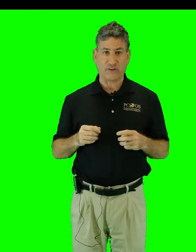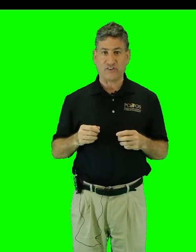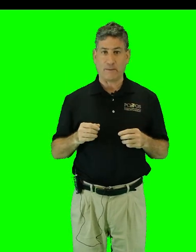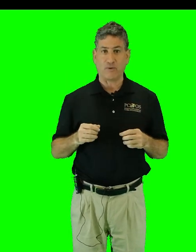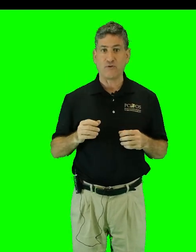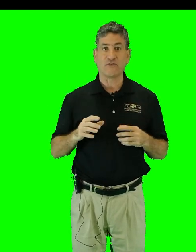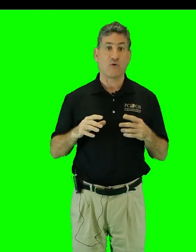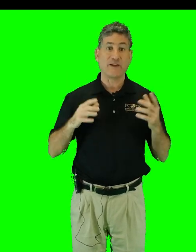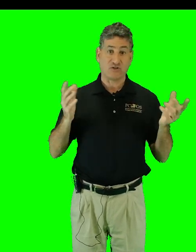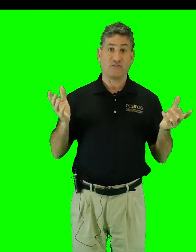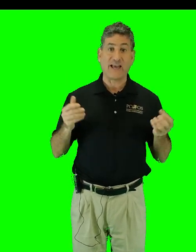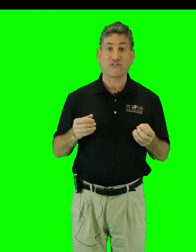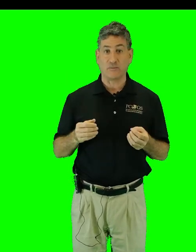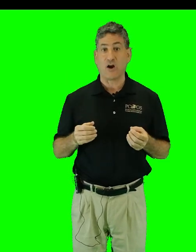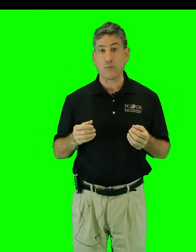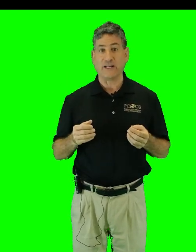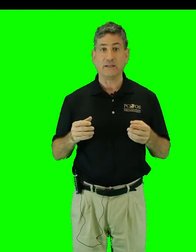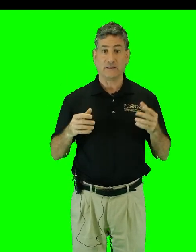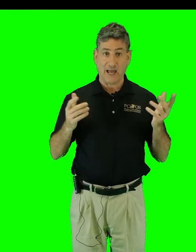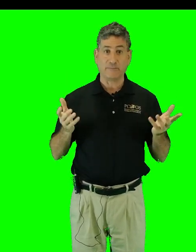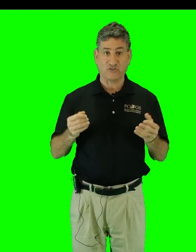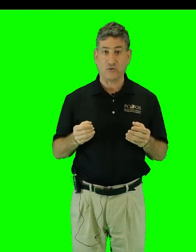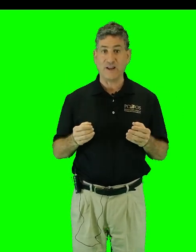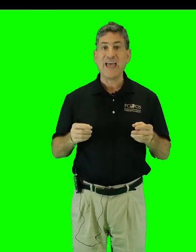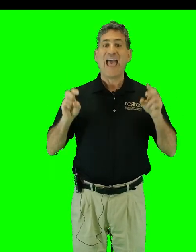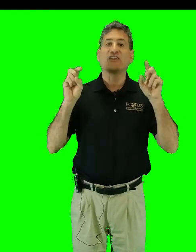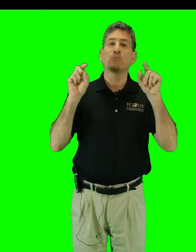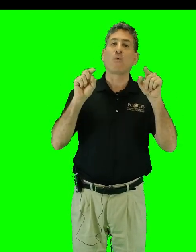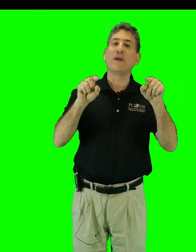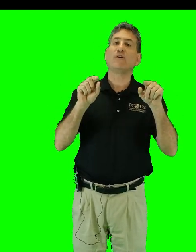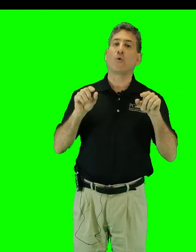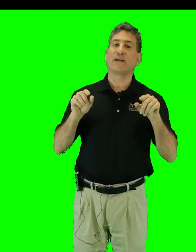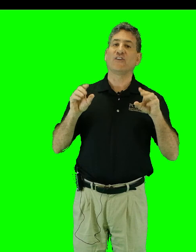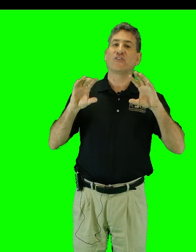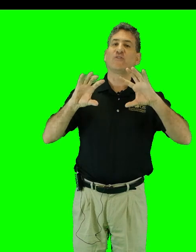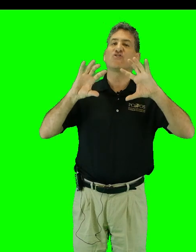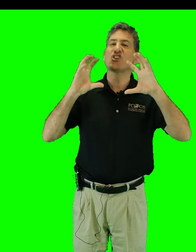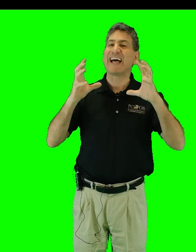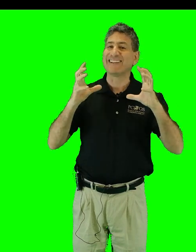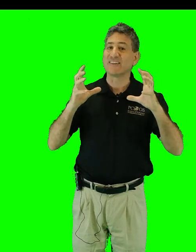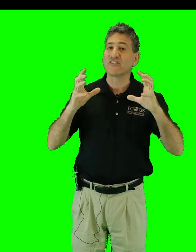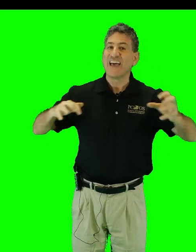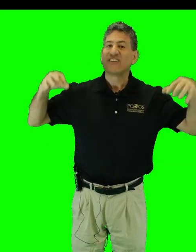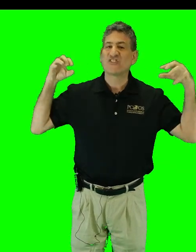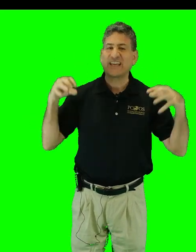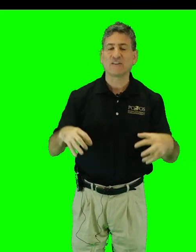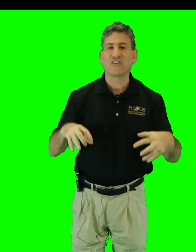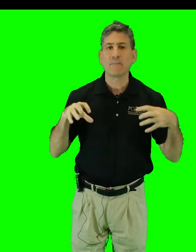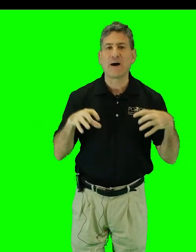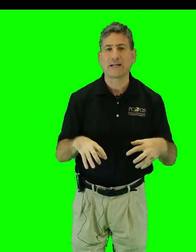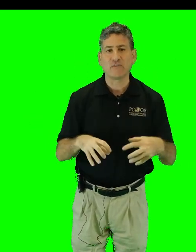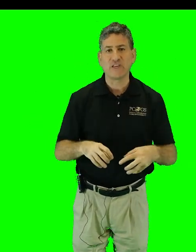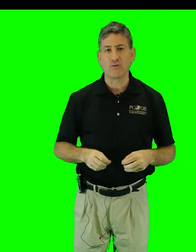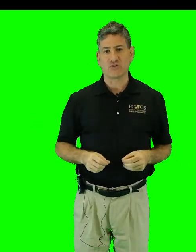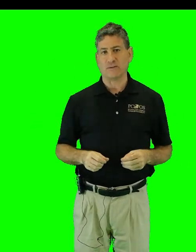example, through the formation of calcium carbonate, limestone, as marine organisms, shells, settle to the bottom of the ocean.